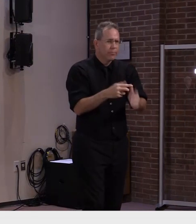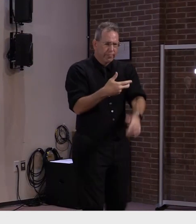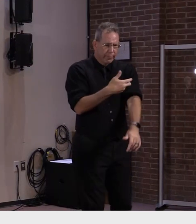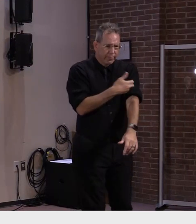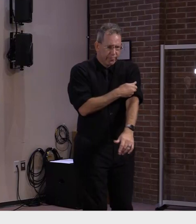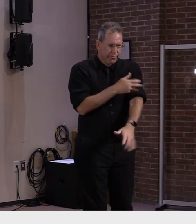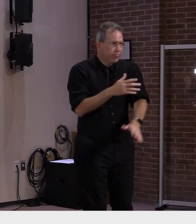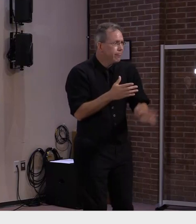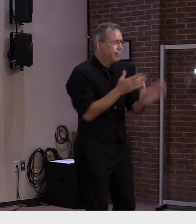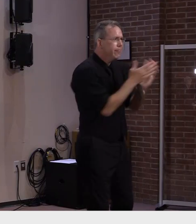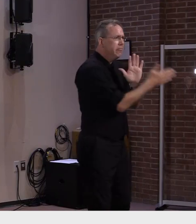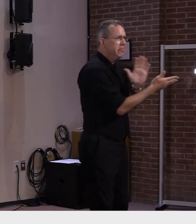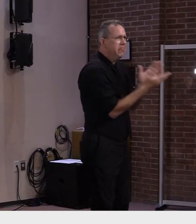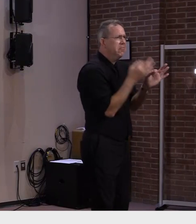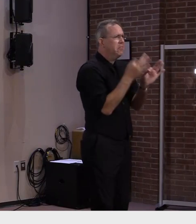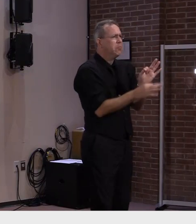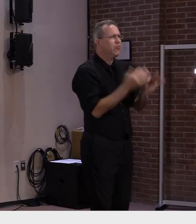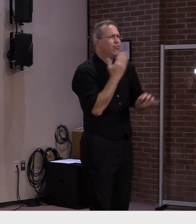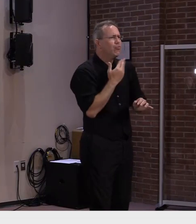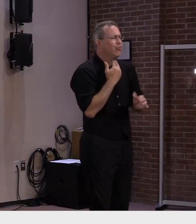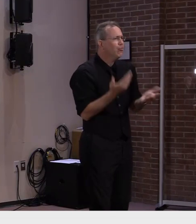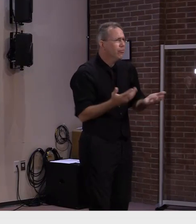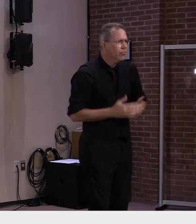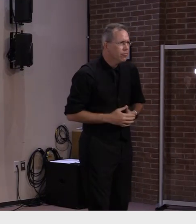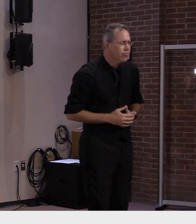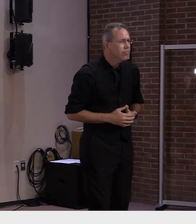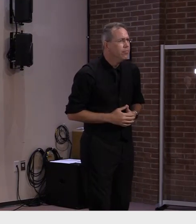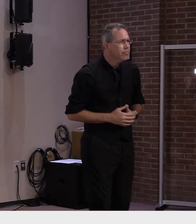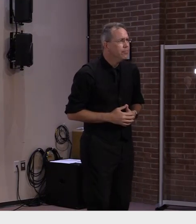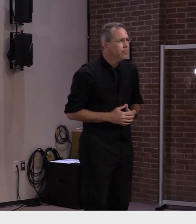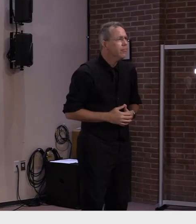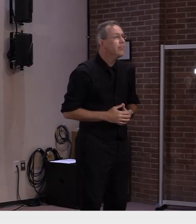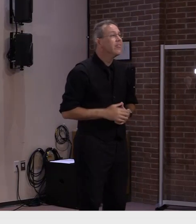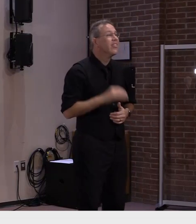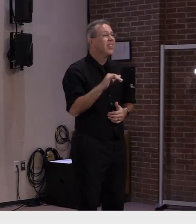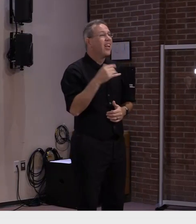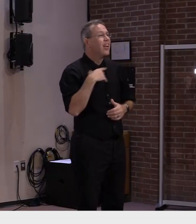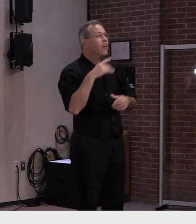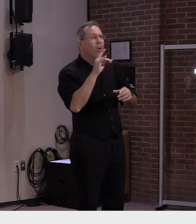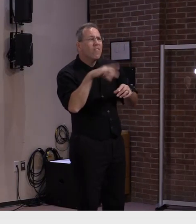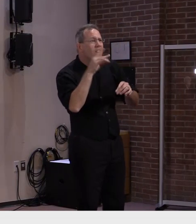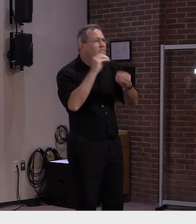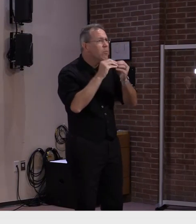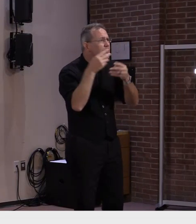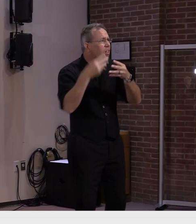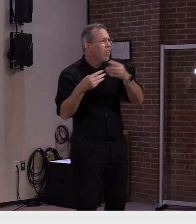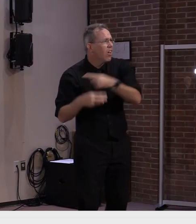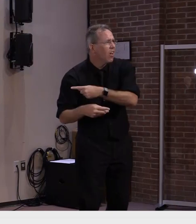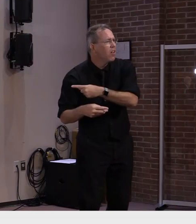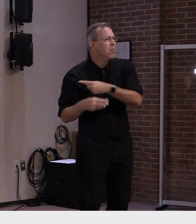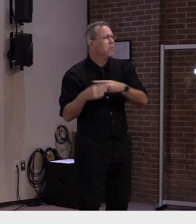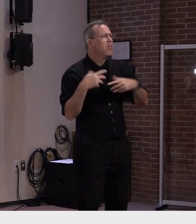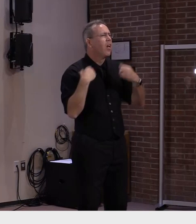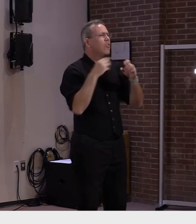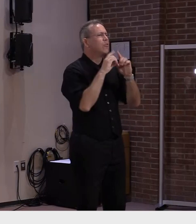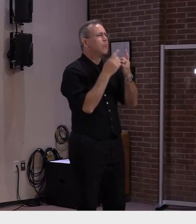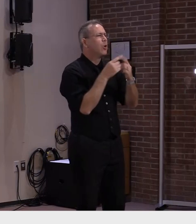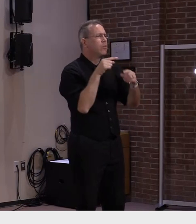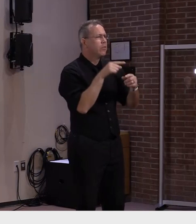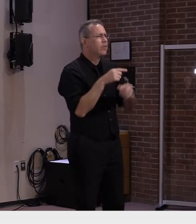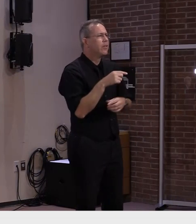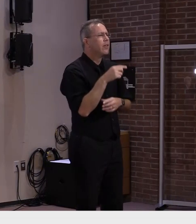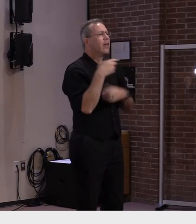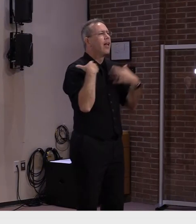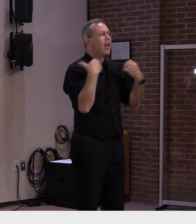you can find information on all of these locations at the health department's website which is health vermont.gov